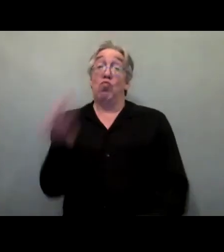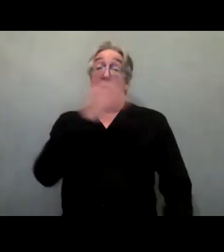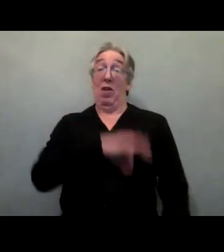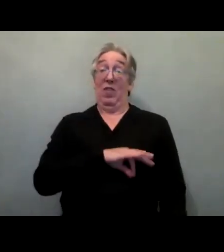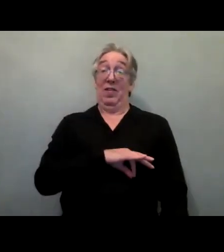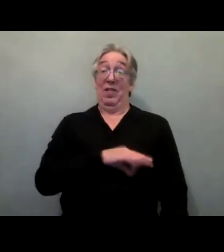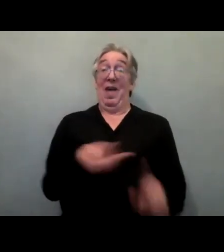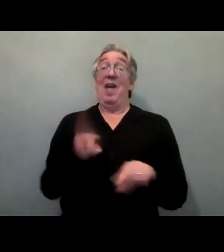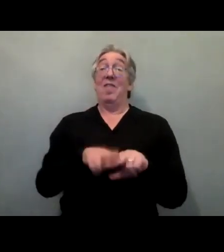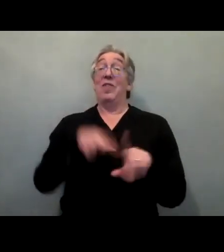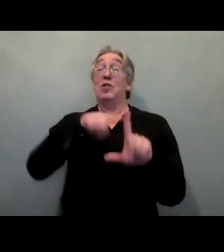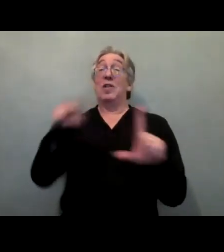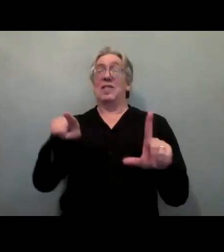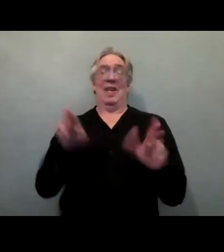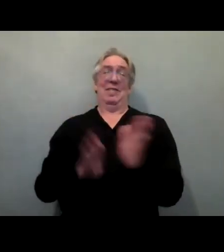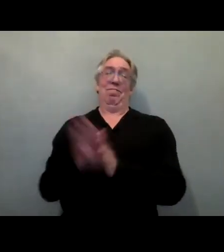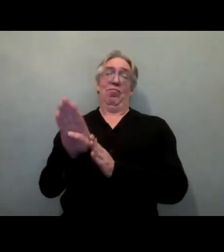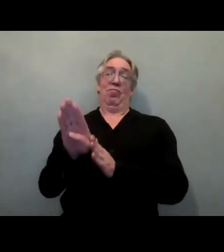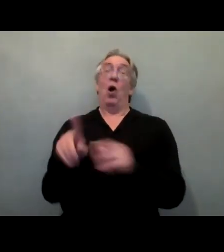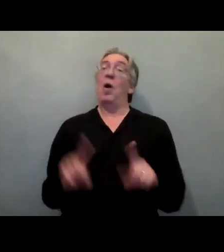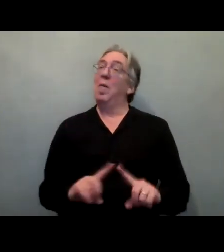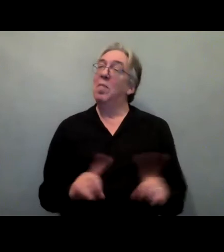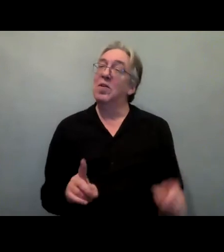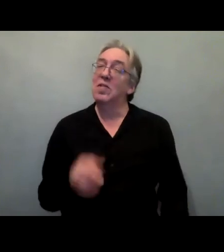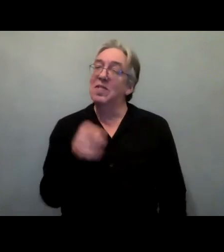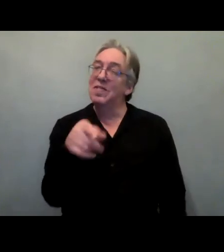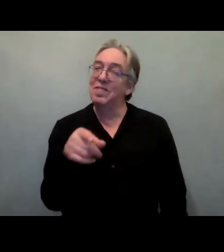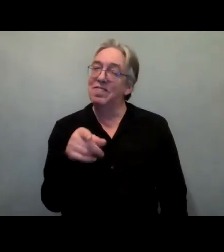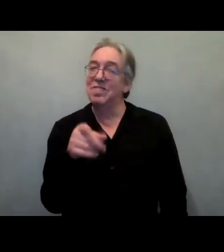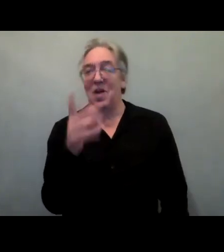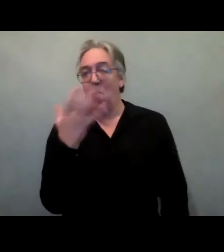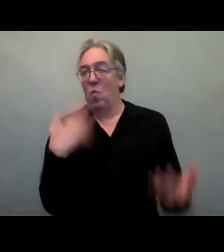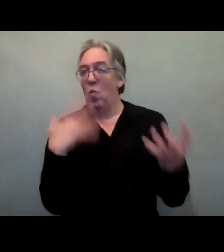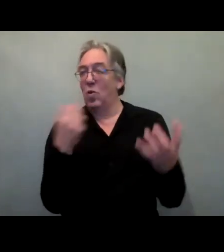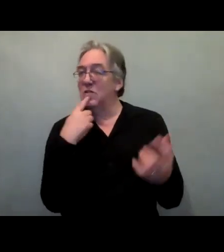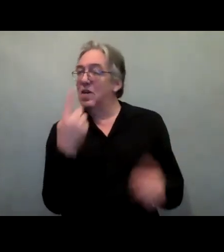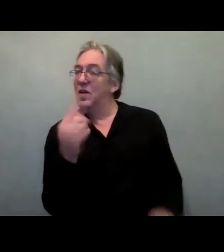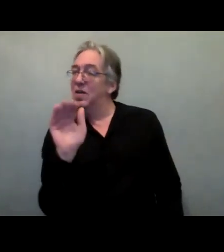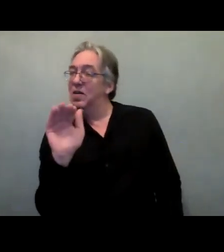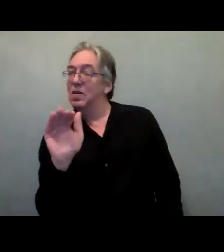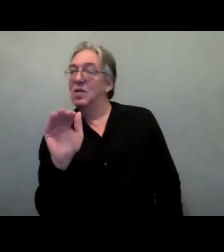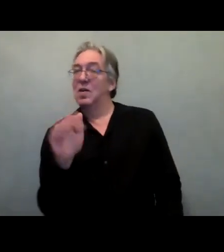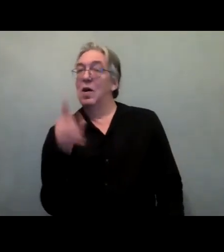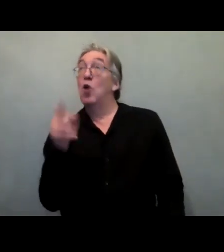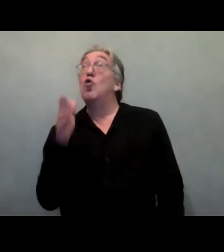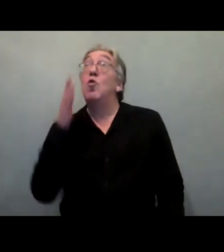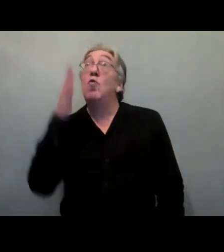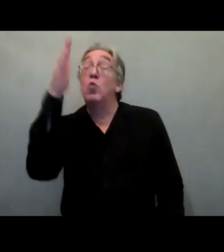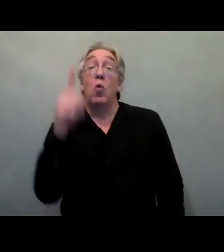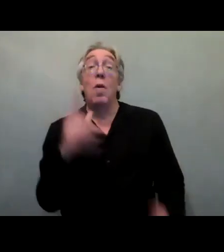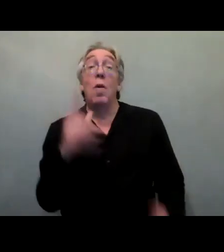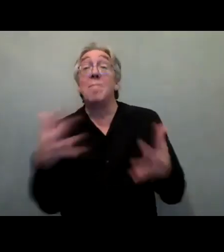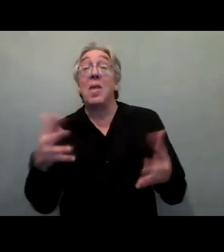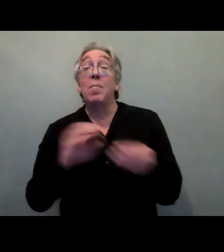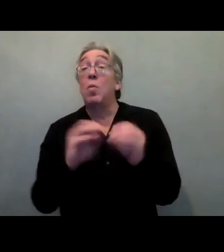However, I would say that if we want to look into the future and keep it in mind that one of the biggest challenges we still have